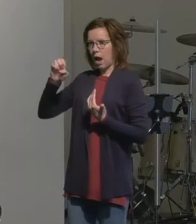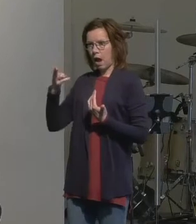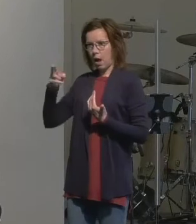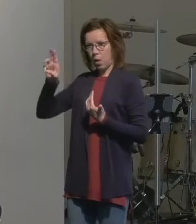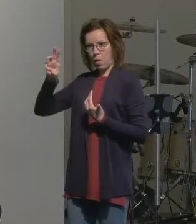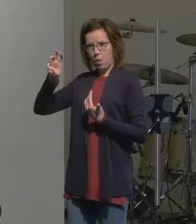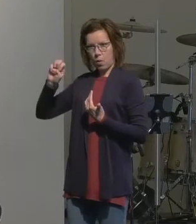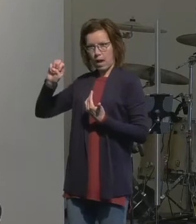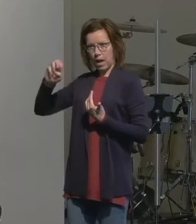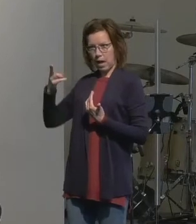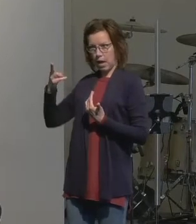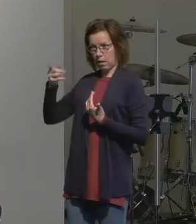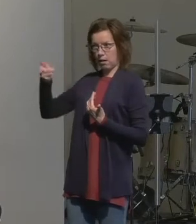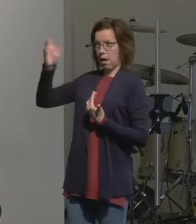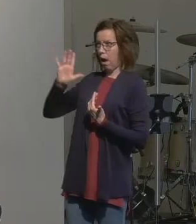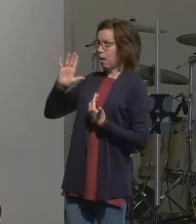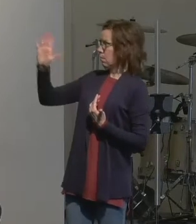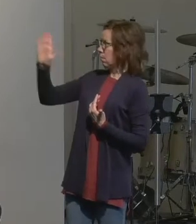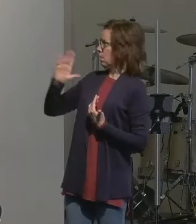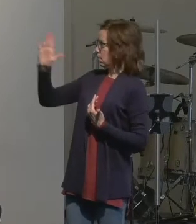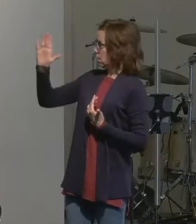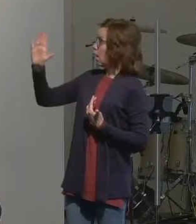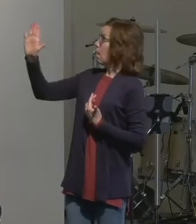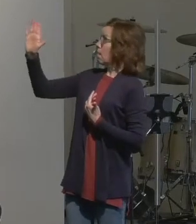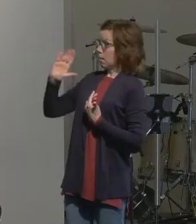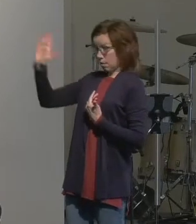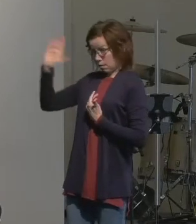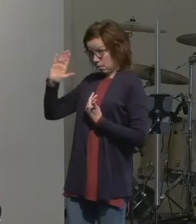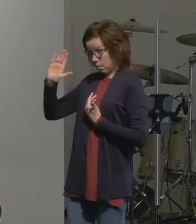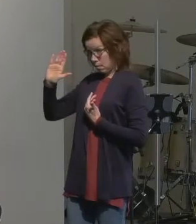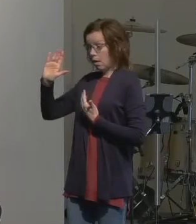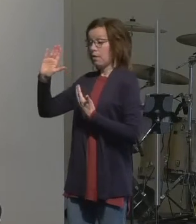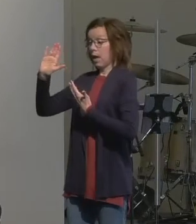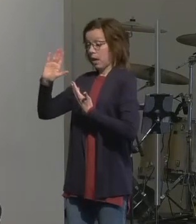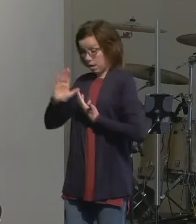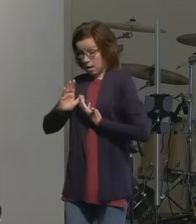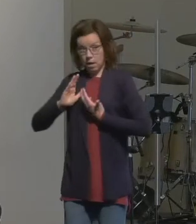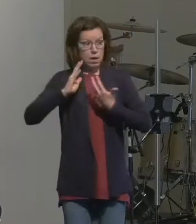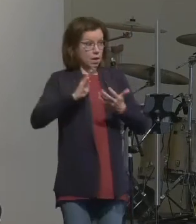am going to make a relationship with you so that through you I can make a relationship with everyone else